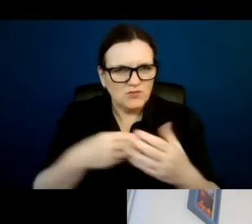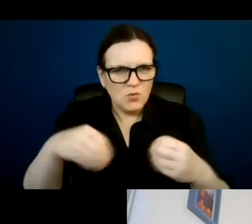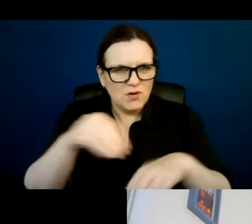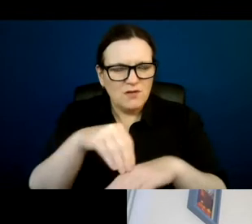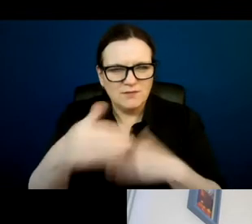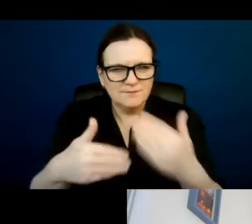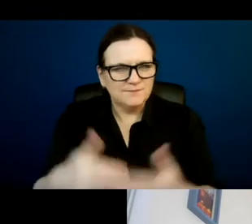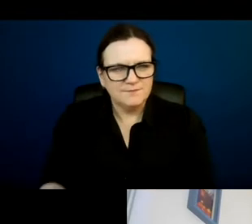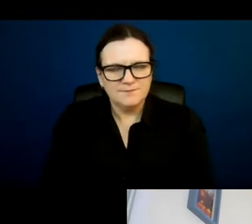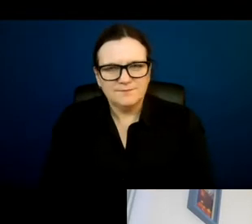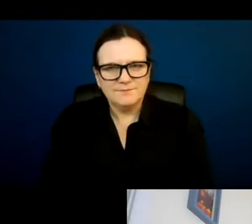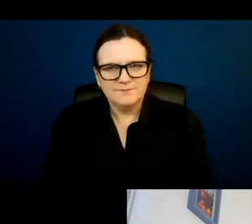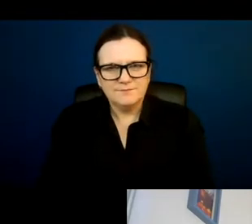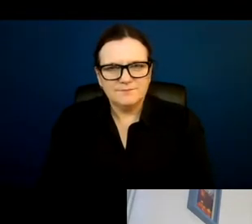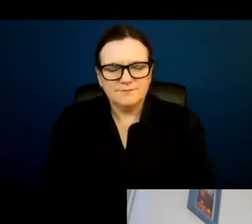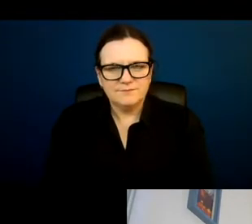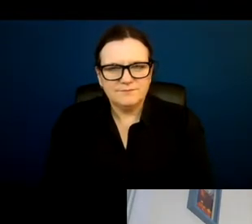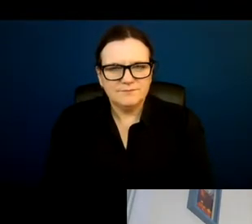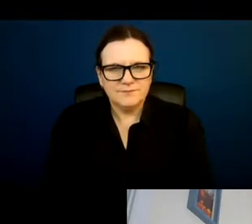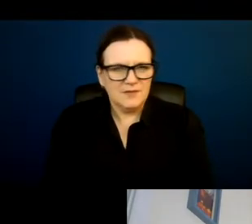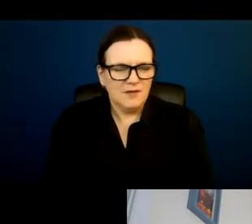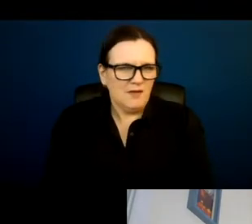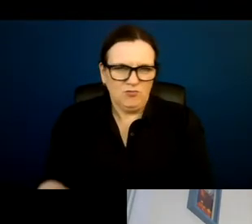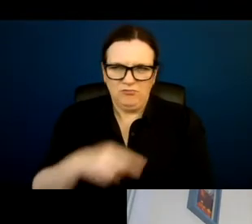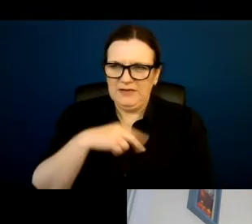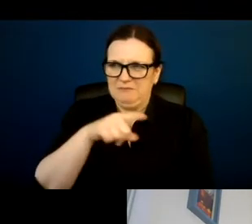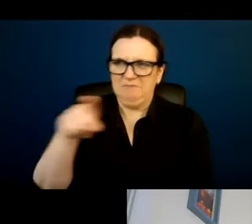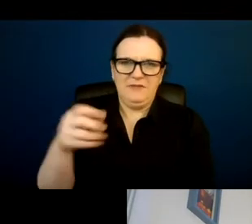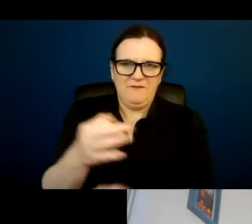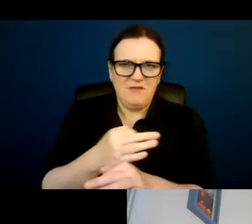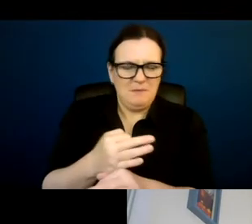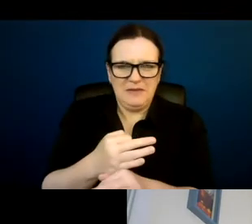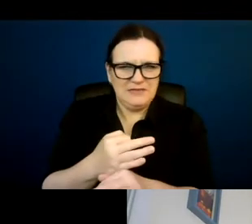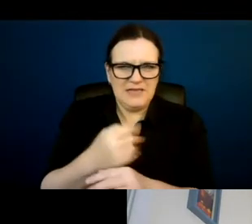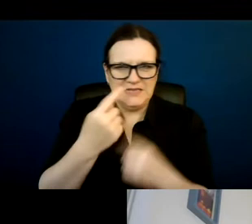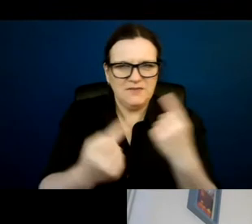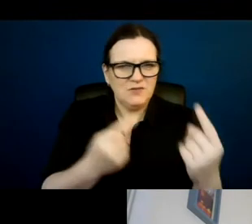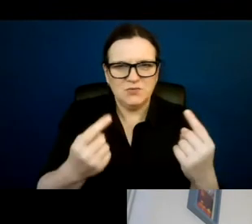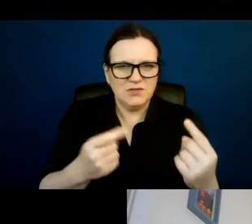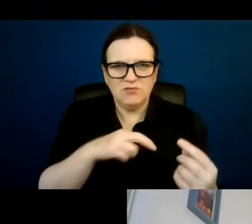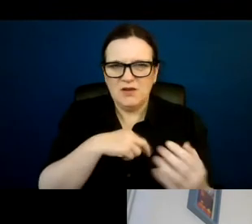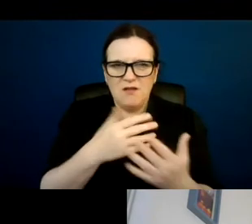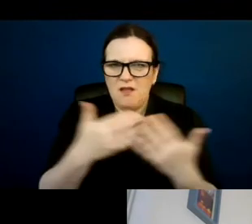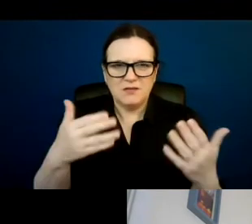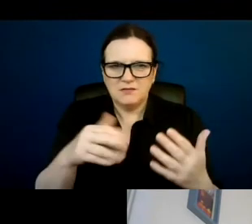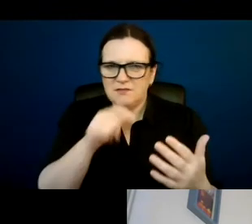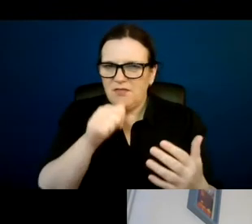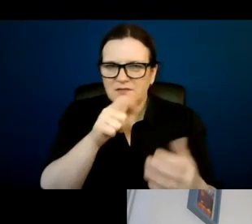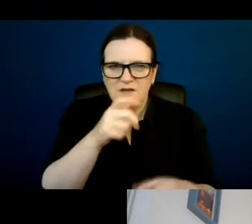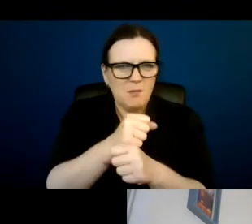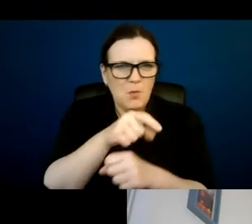I don't even think families nor individuals have even talked about